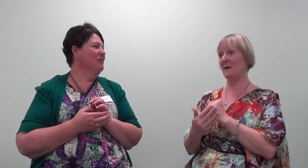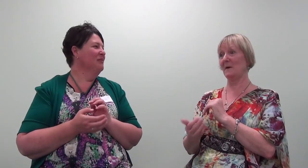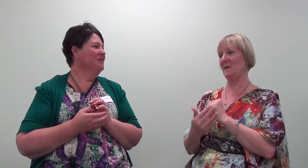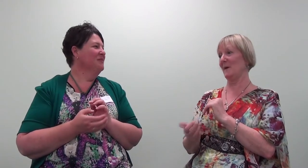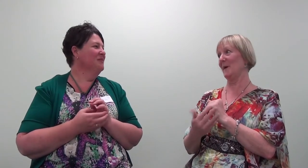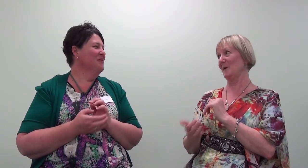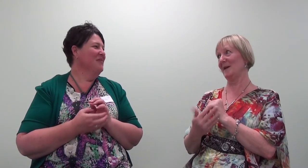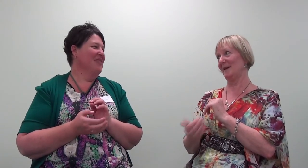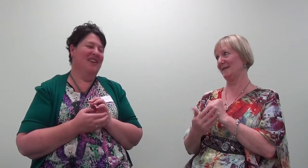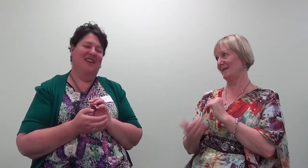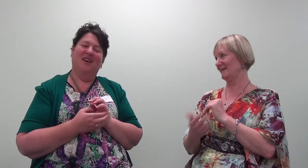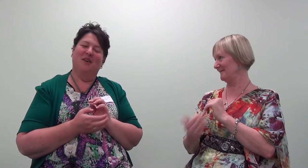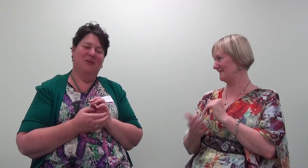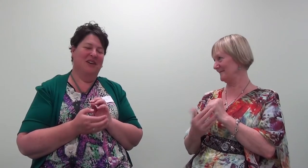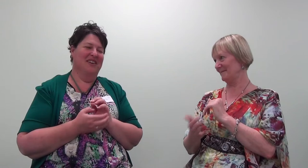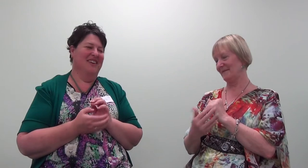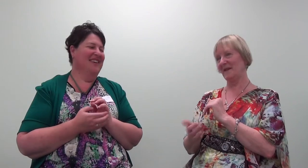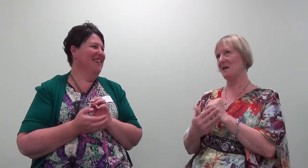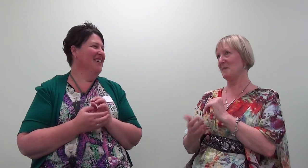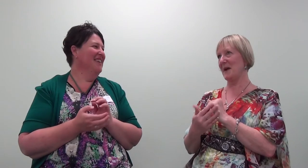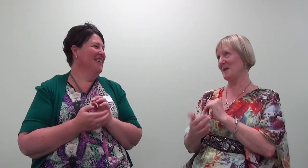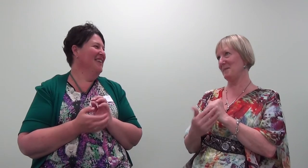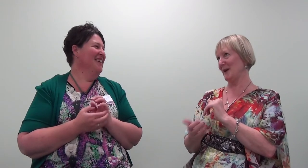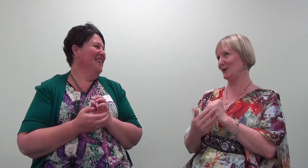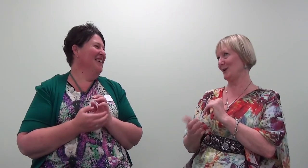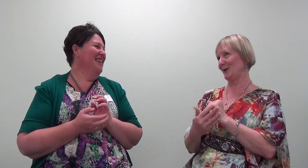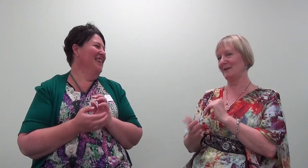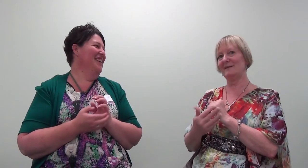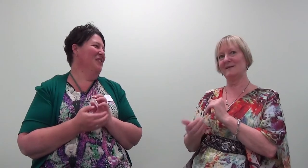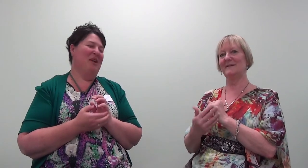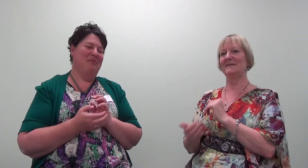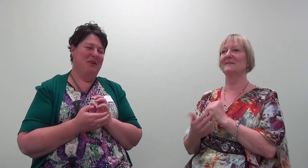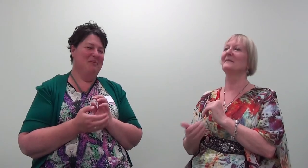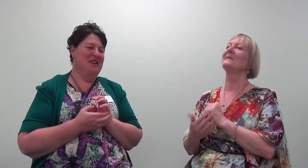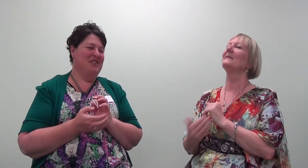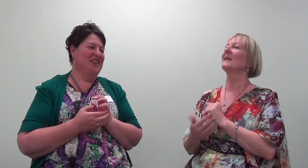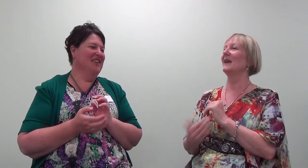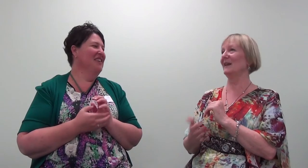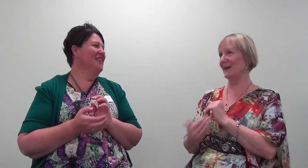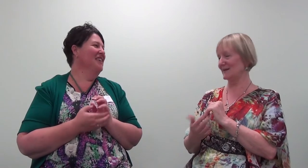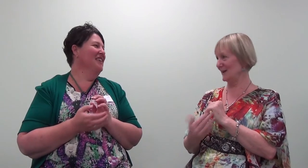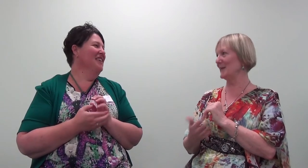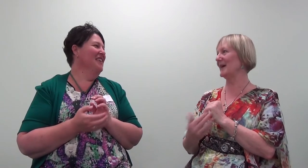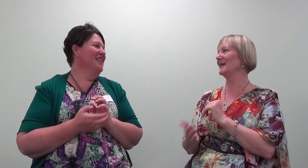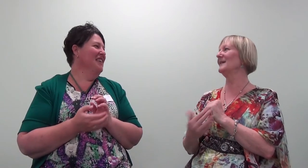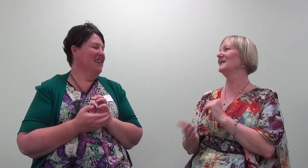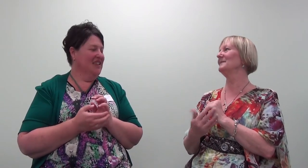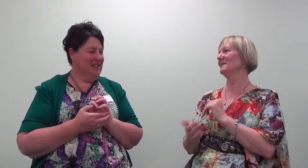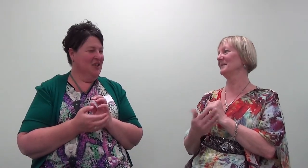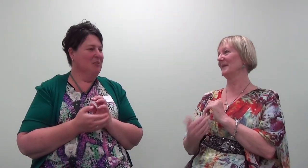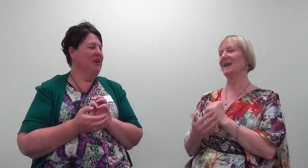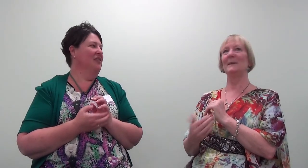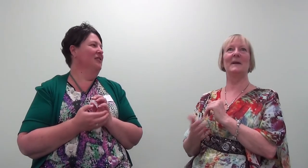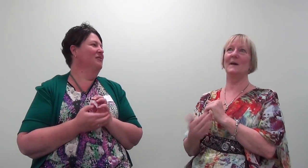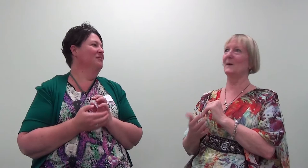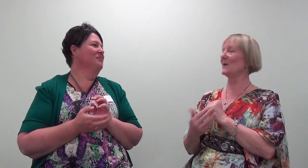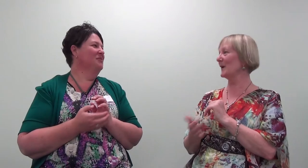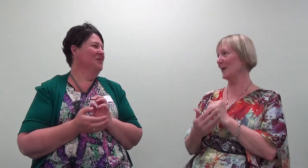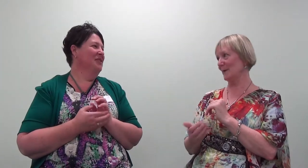And I don't want to go there. No, I don't want to go there. I'm happy imagining it. I'm happy imagining it. And guessing about it. And guessing about it. And I don't want to go